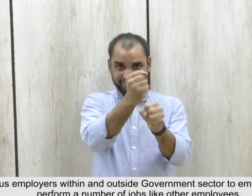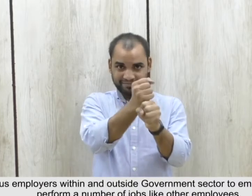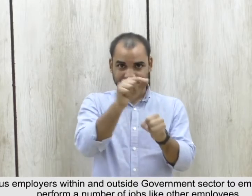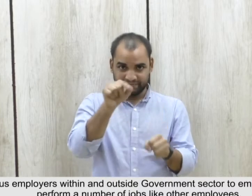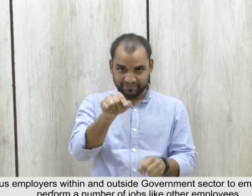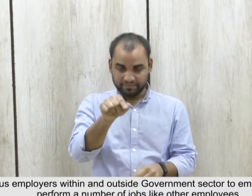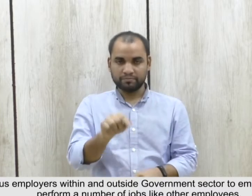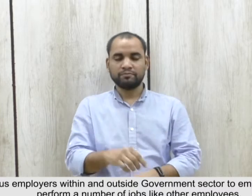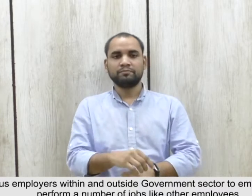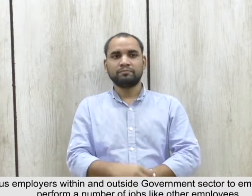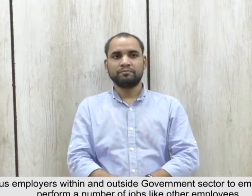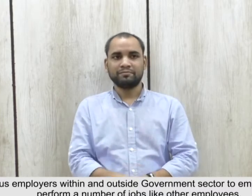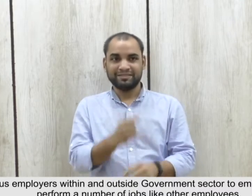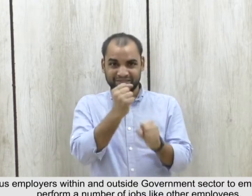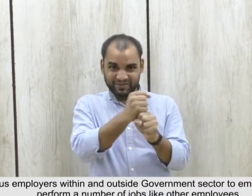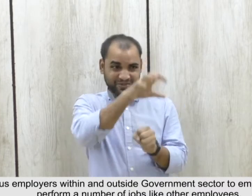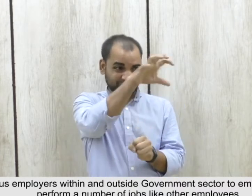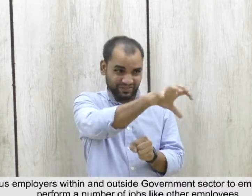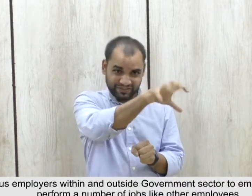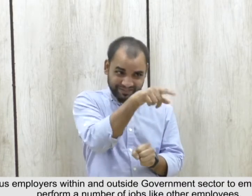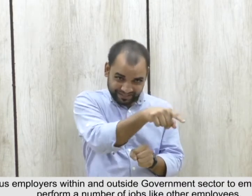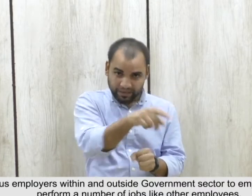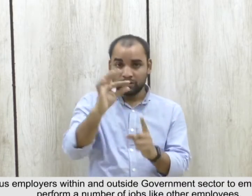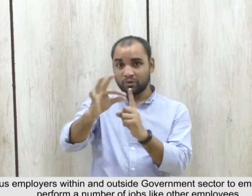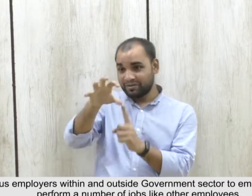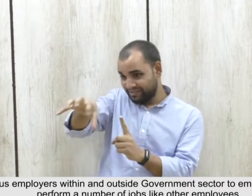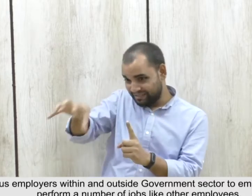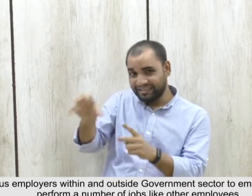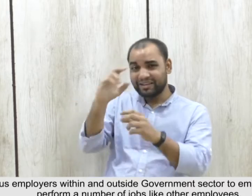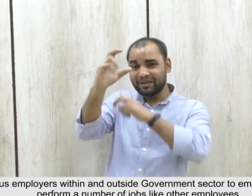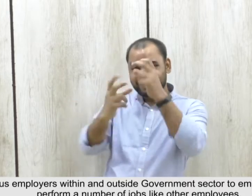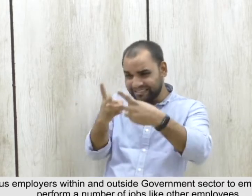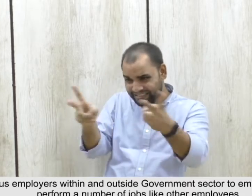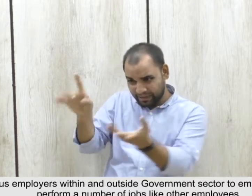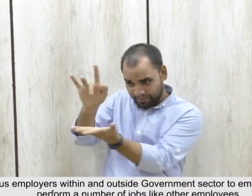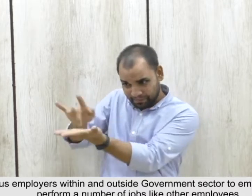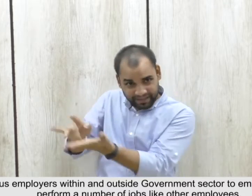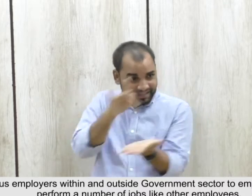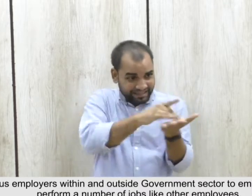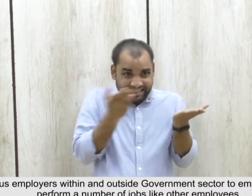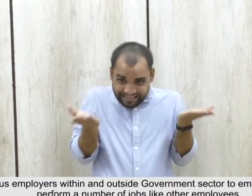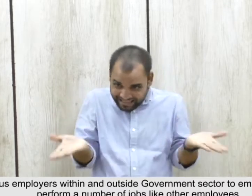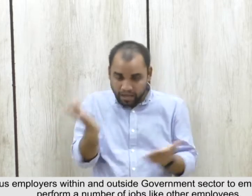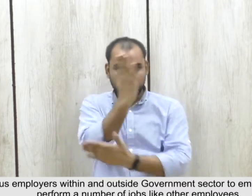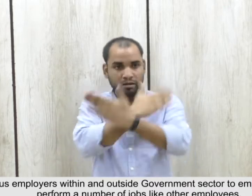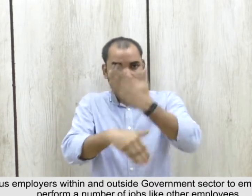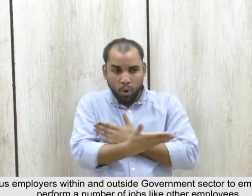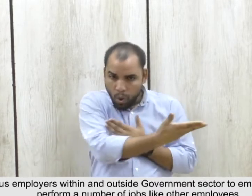.17. Motivating various employers within and outside government sector